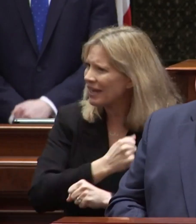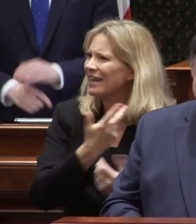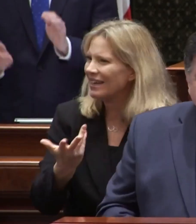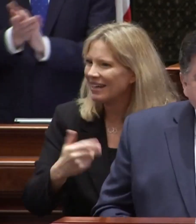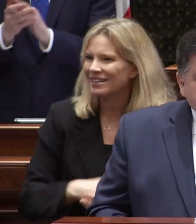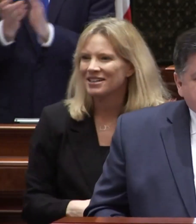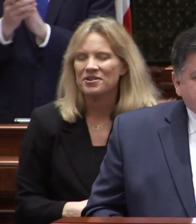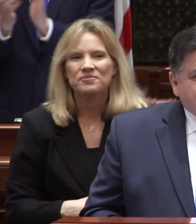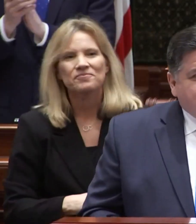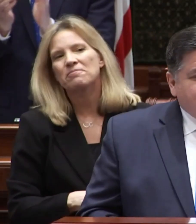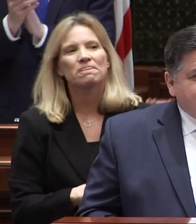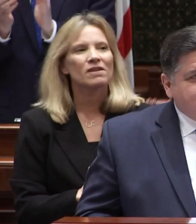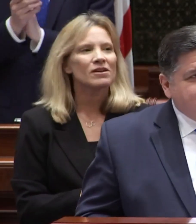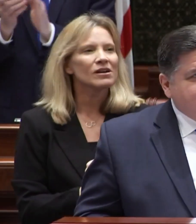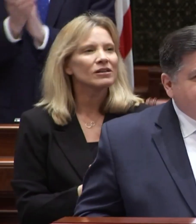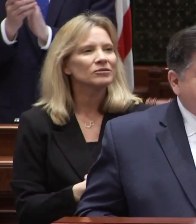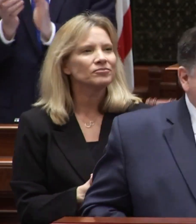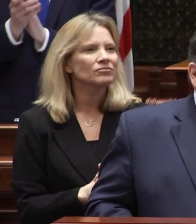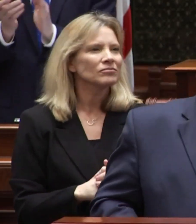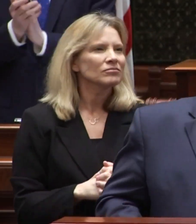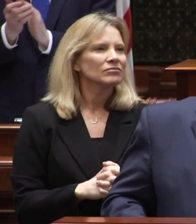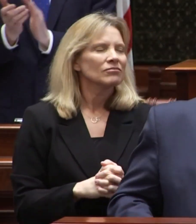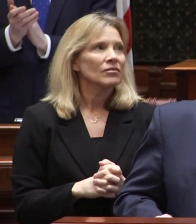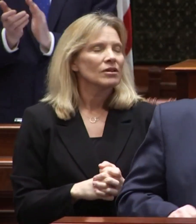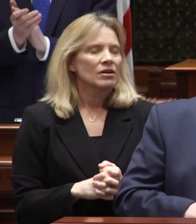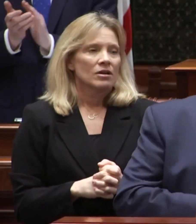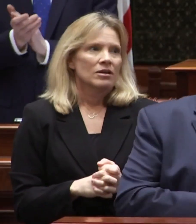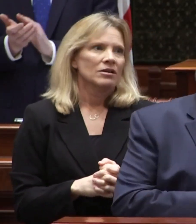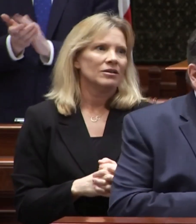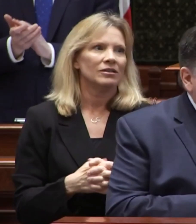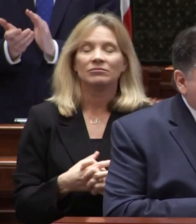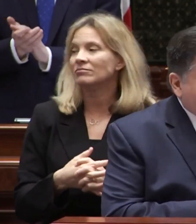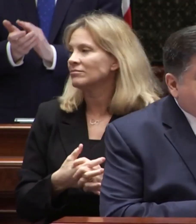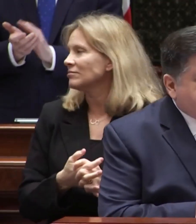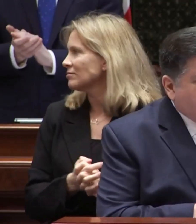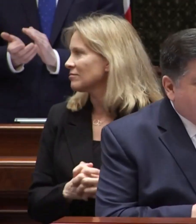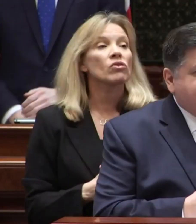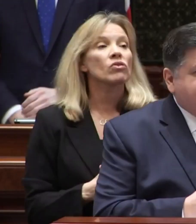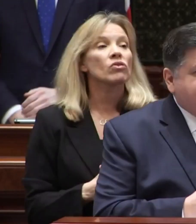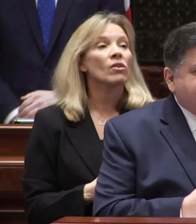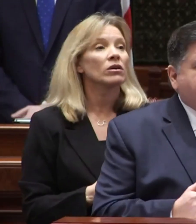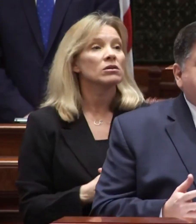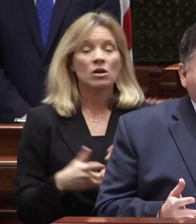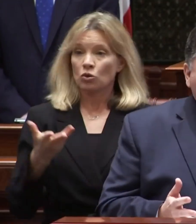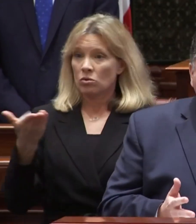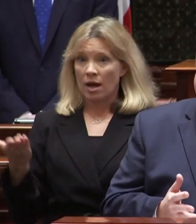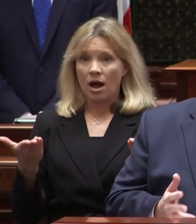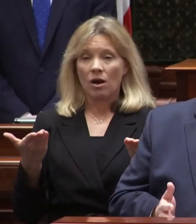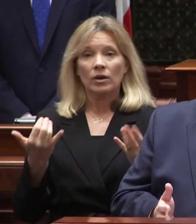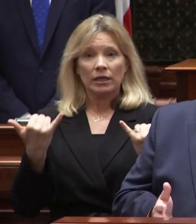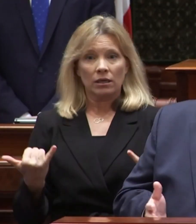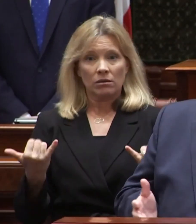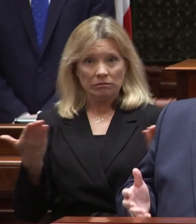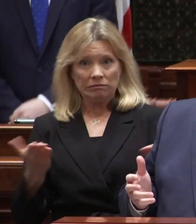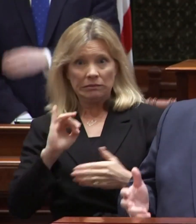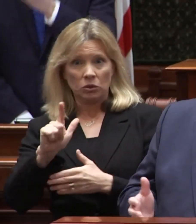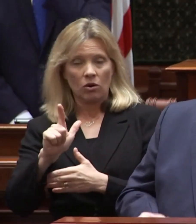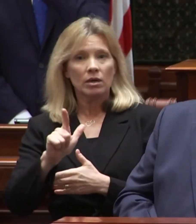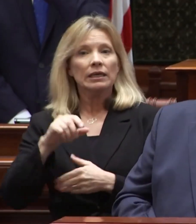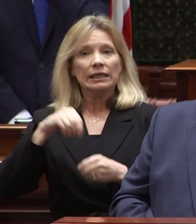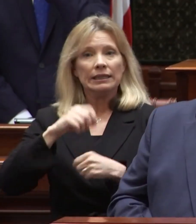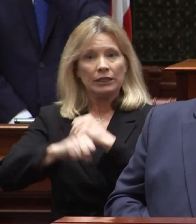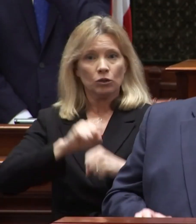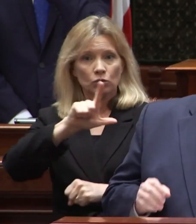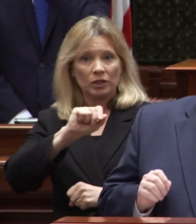which is why here in illinois in